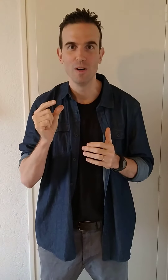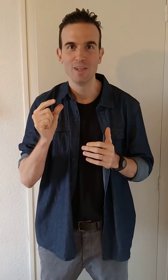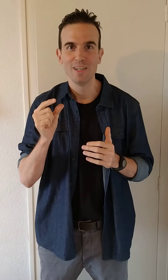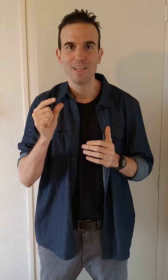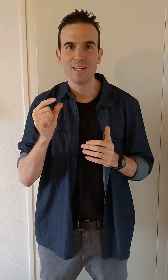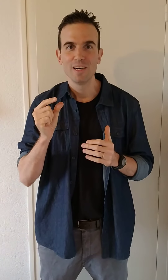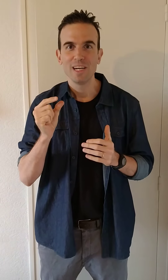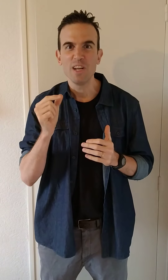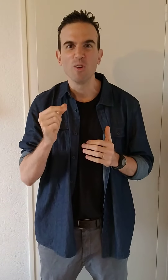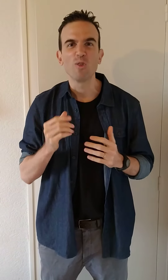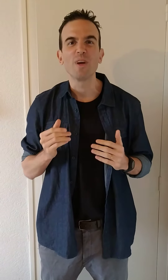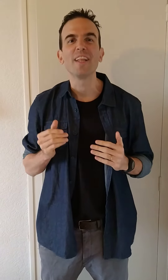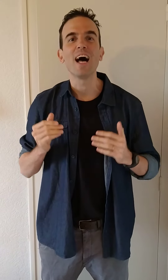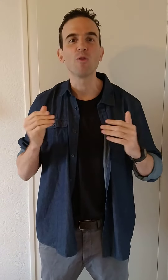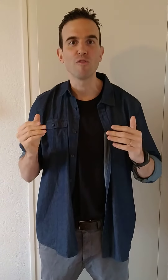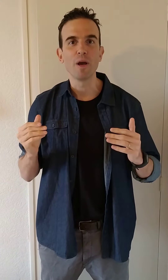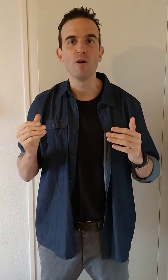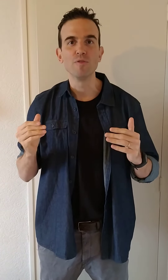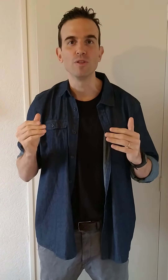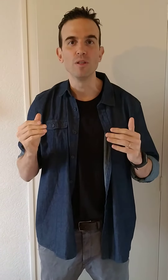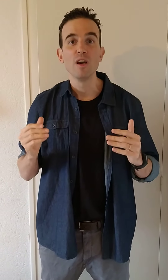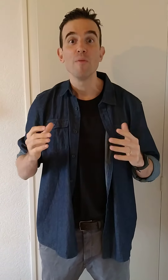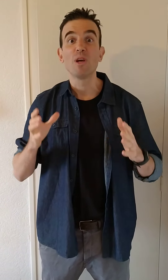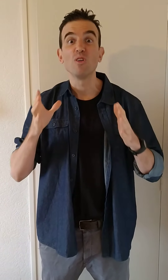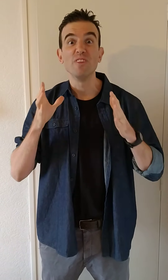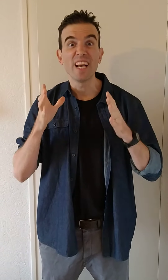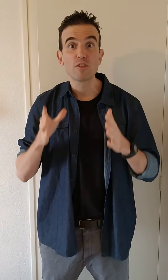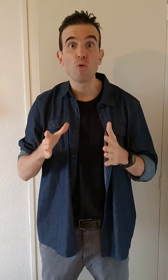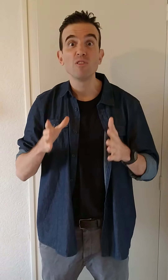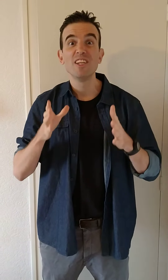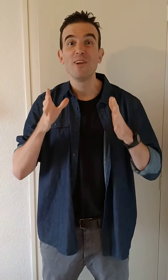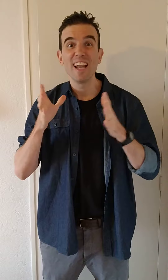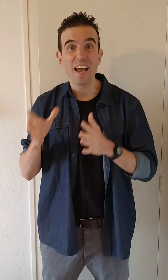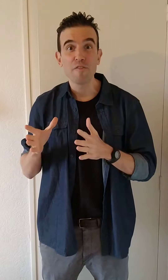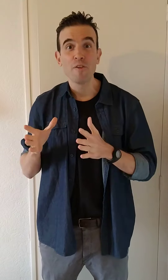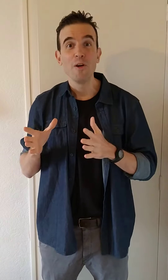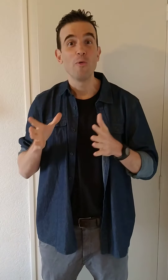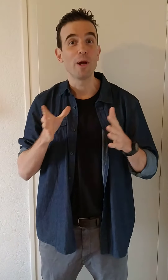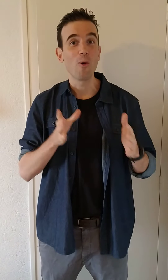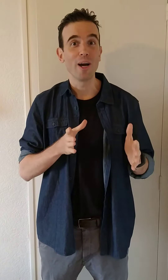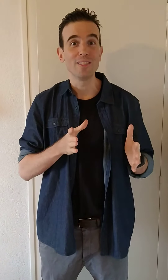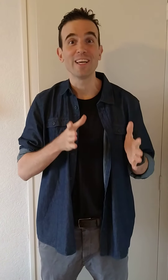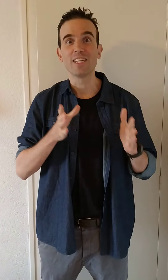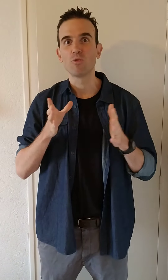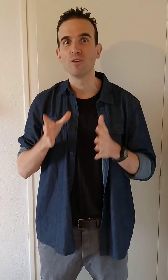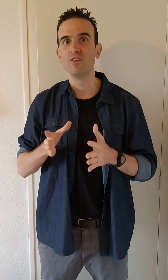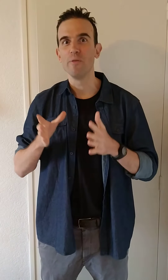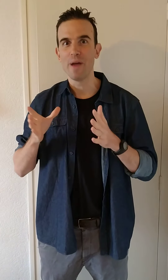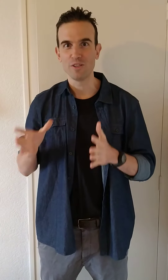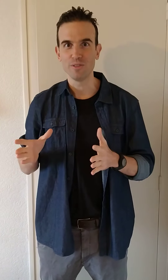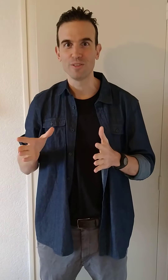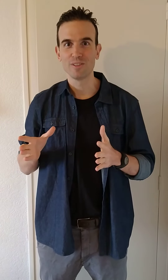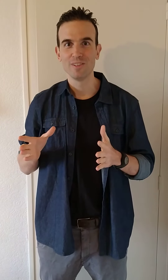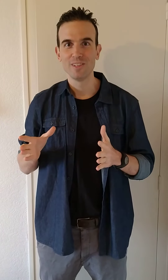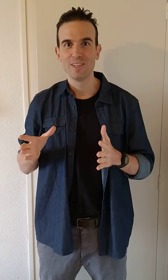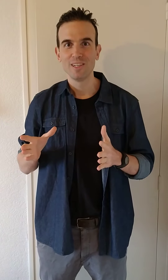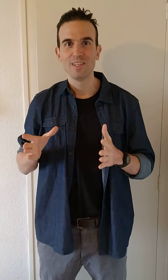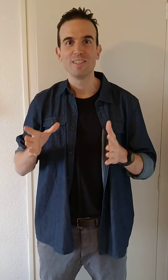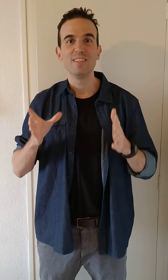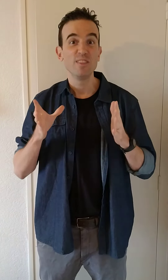in order to get out of my comfort zone. Because an extraordinary life requires extraordinary measures. This is